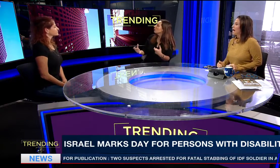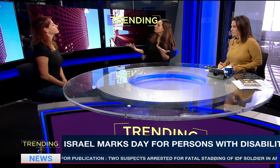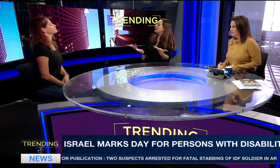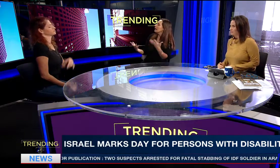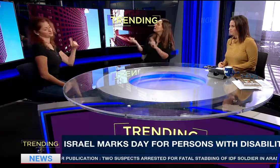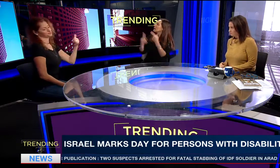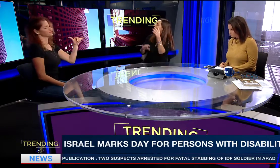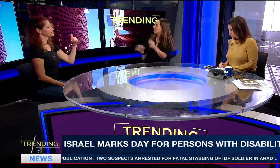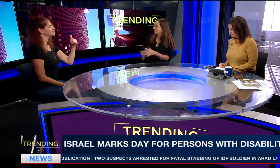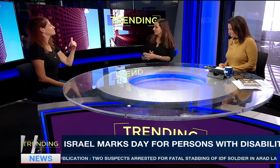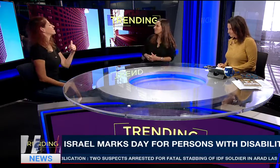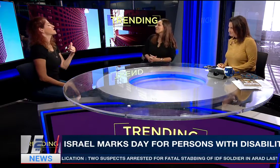happen.